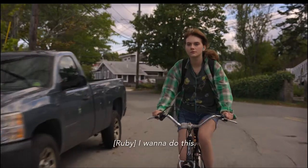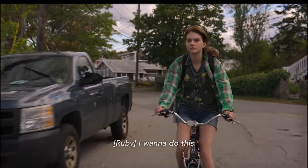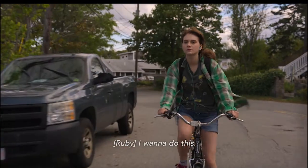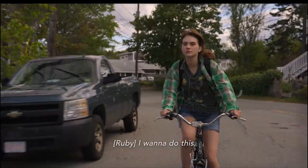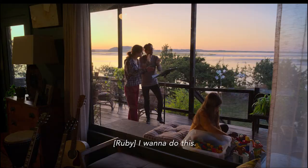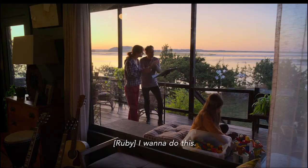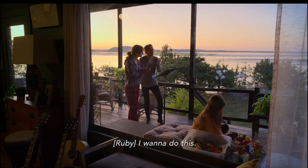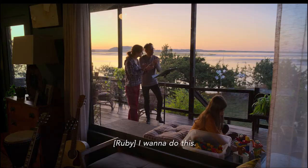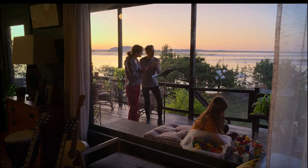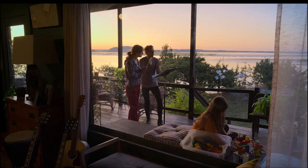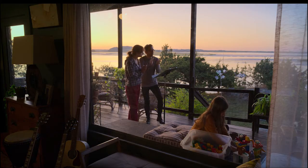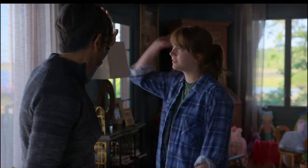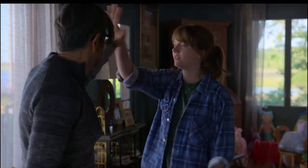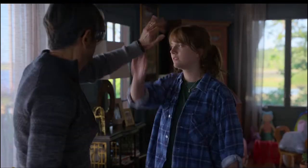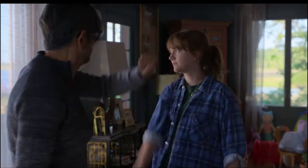I want to do this.